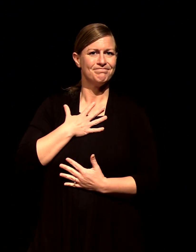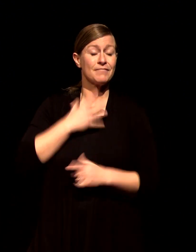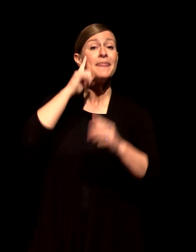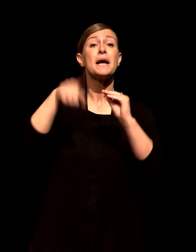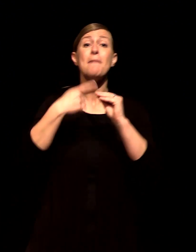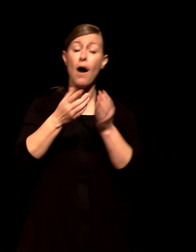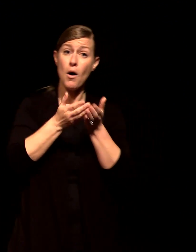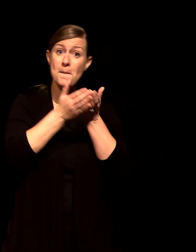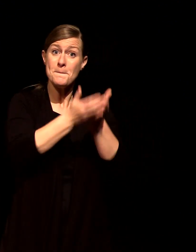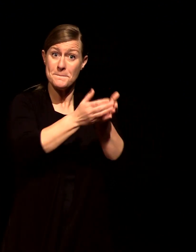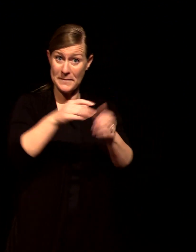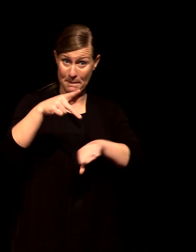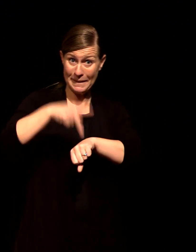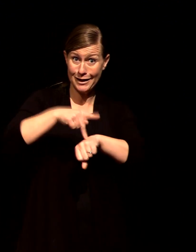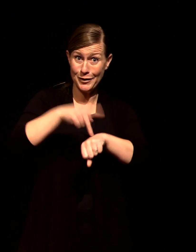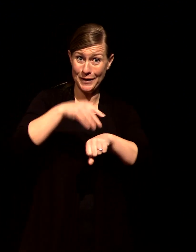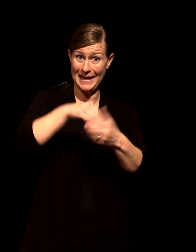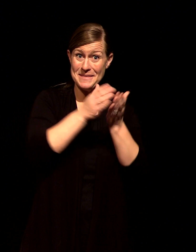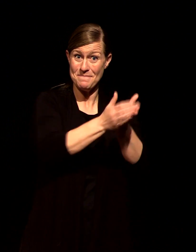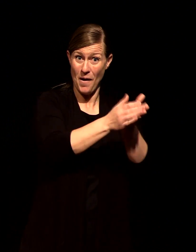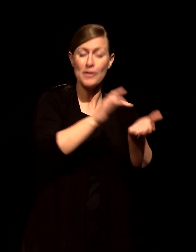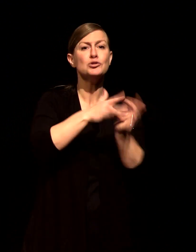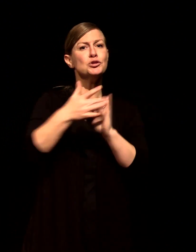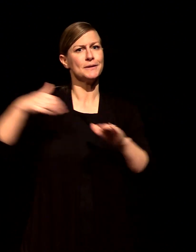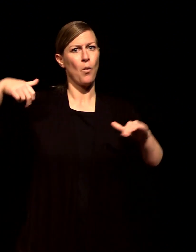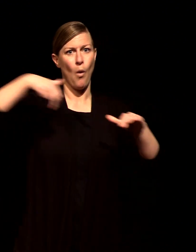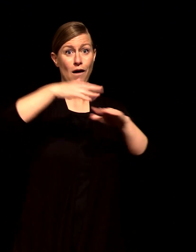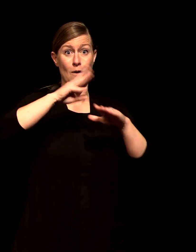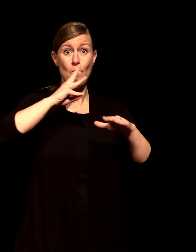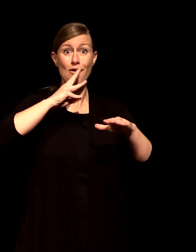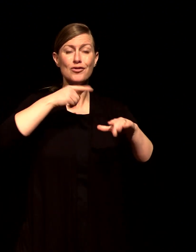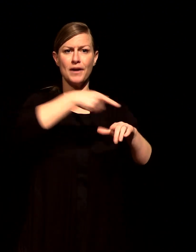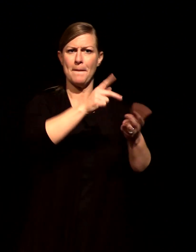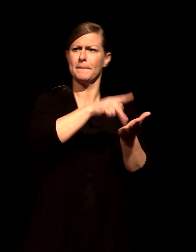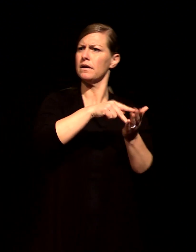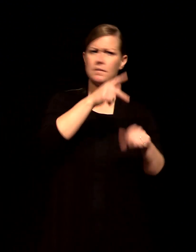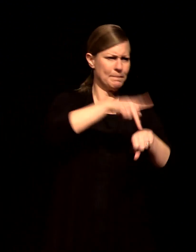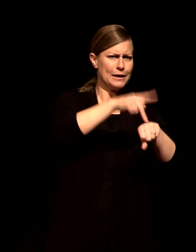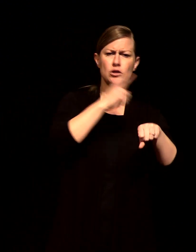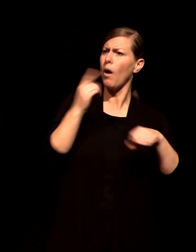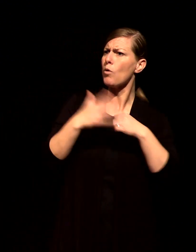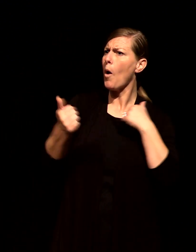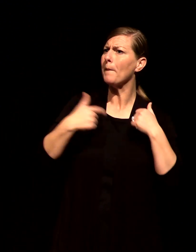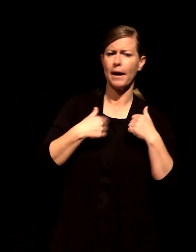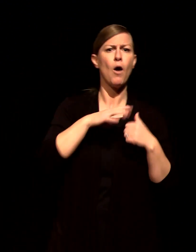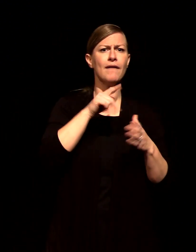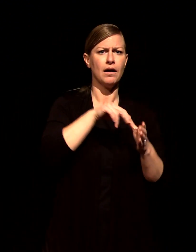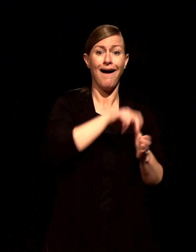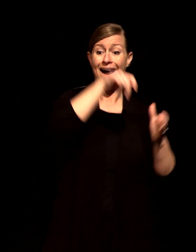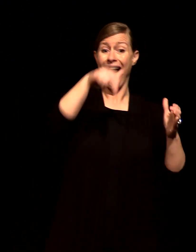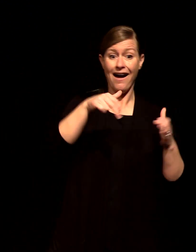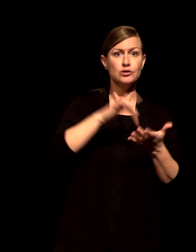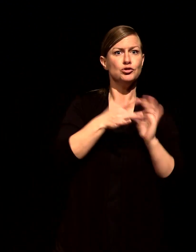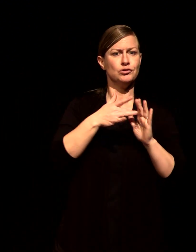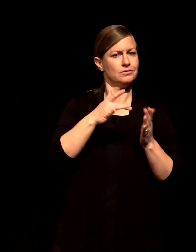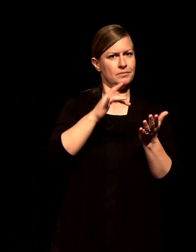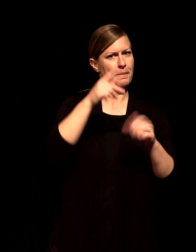or the leper whose skin had been white and diseased and now it's healed and he's sprinting off to